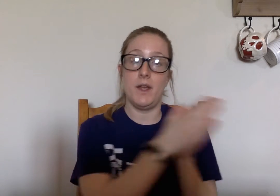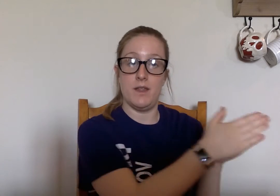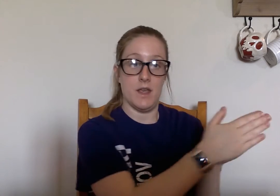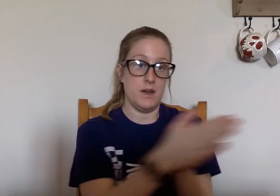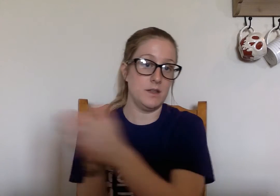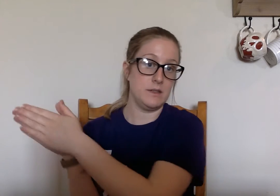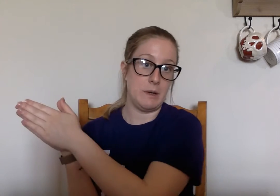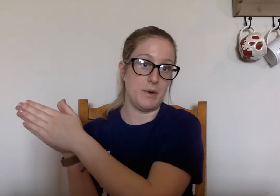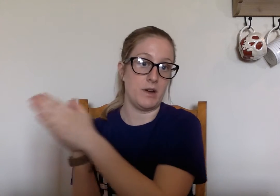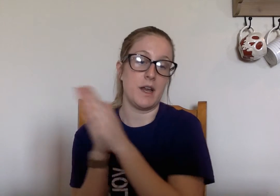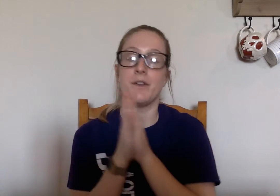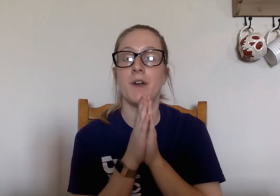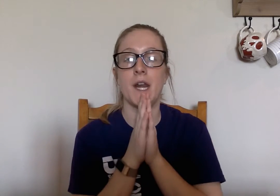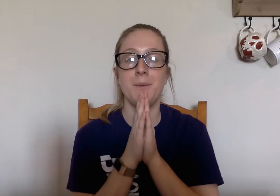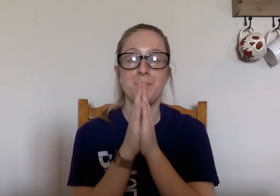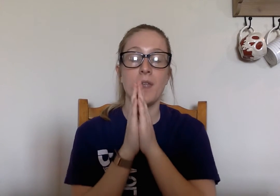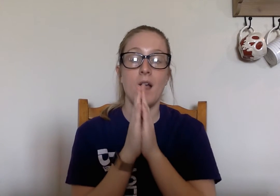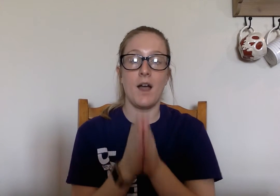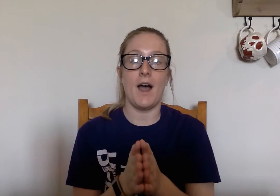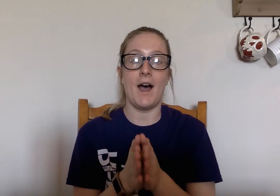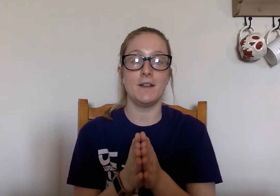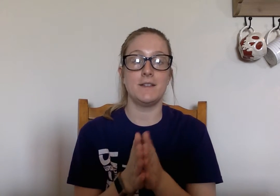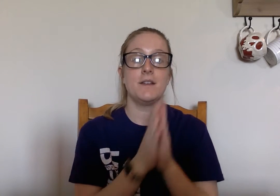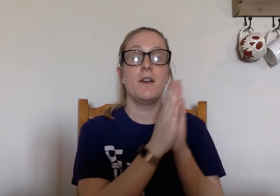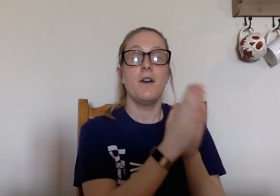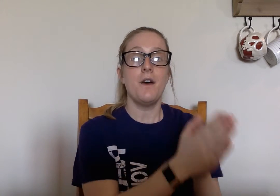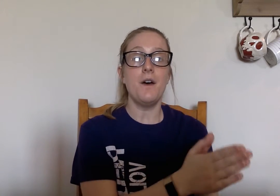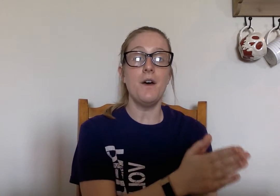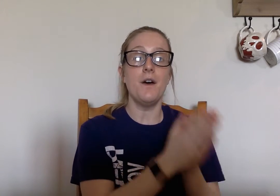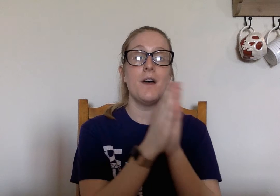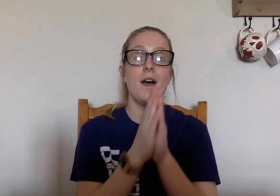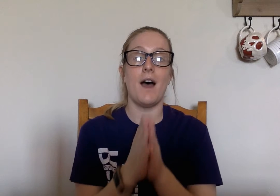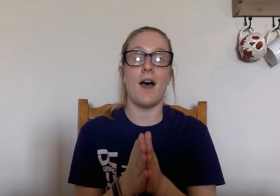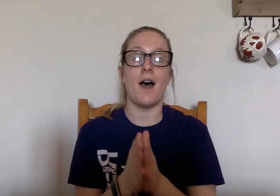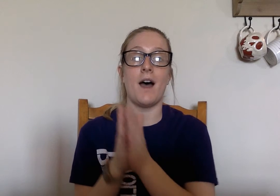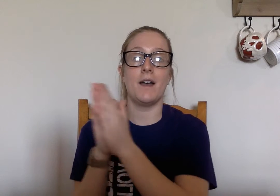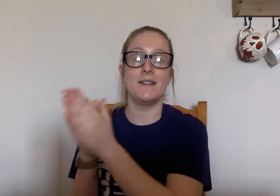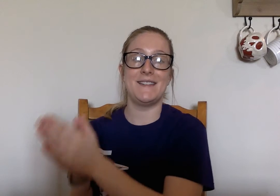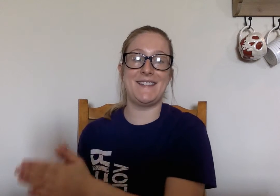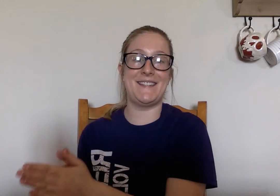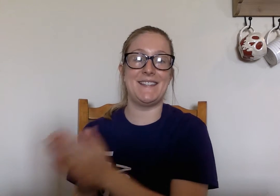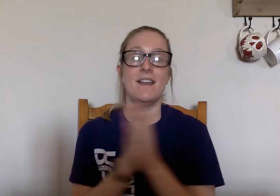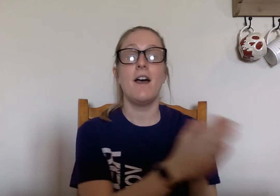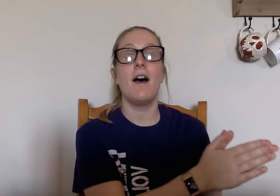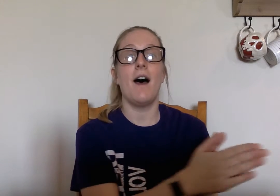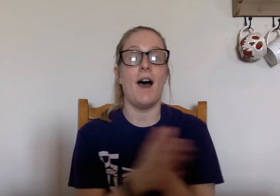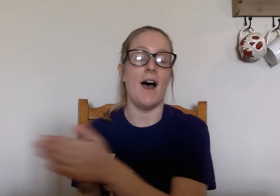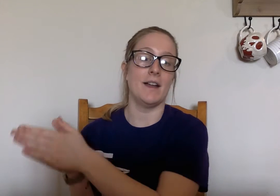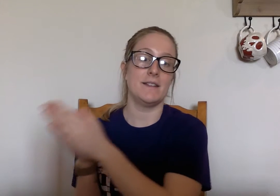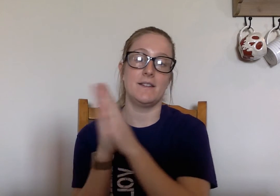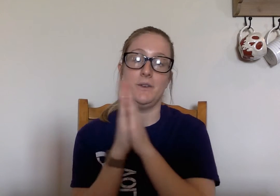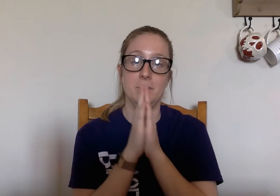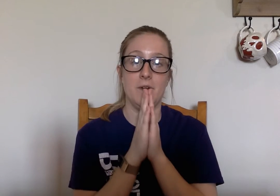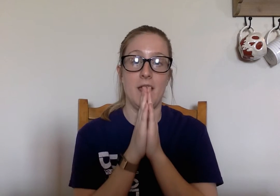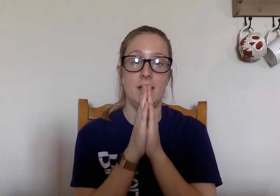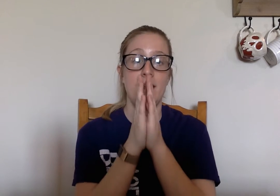and then swipe it all together ready hot hot hot ready